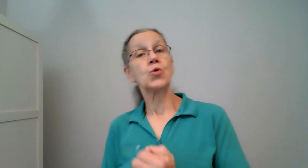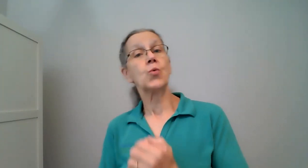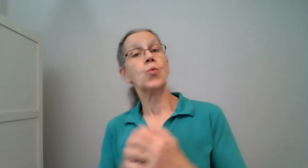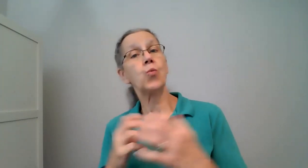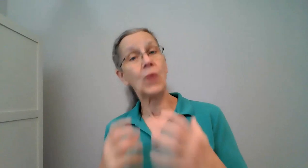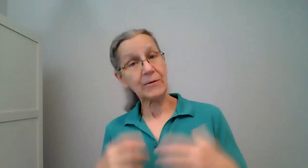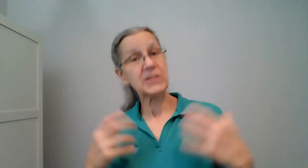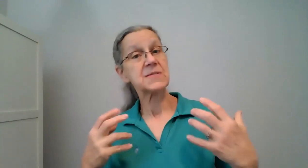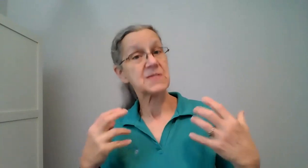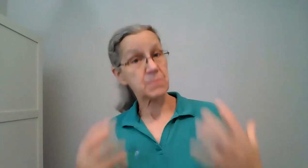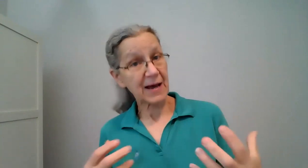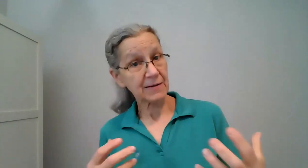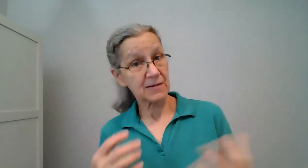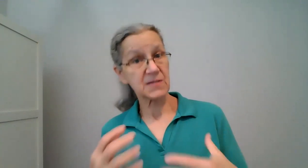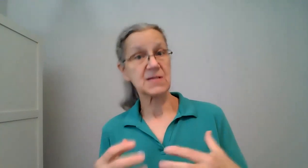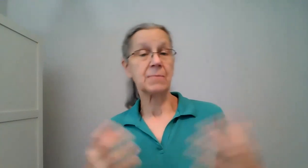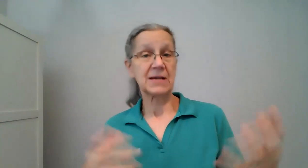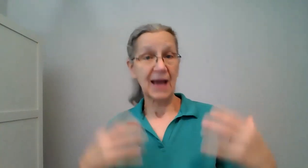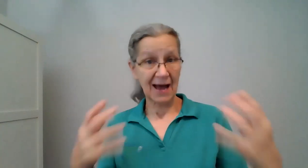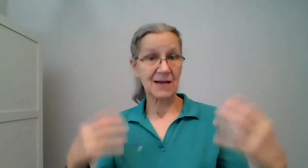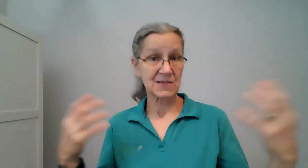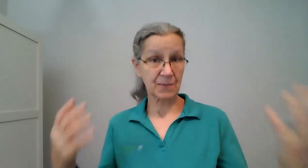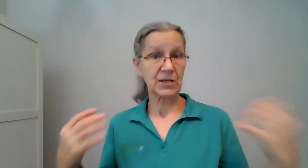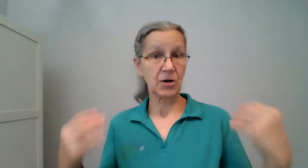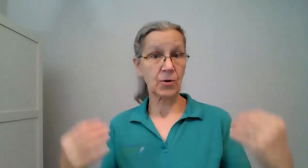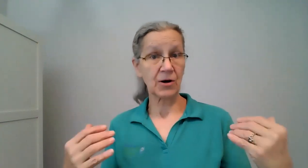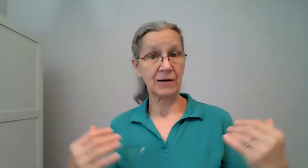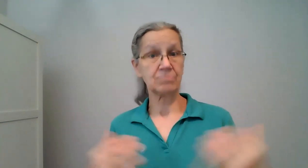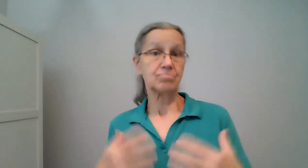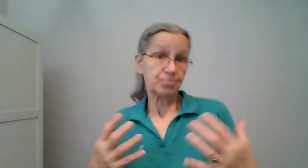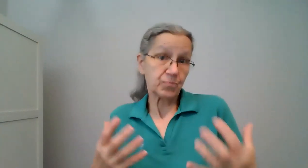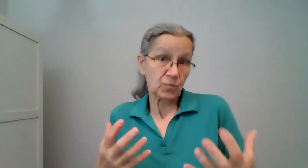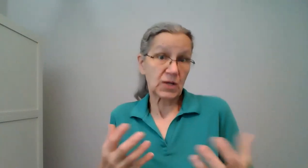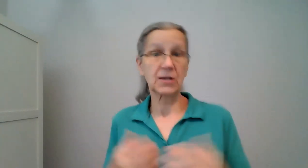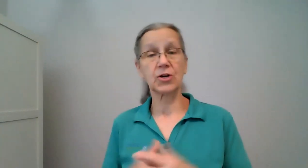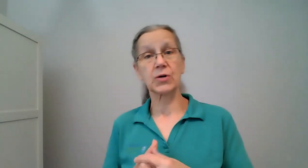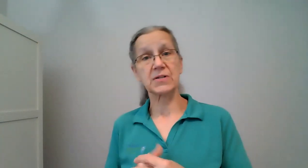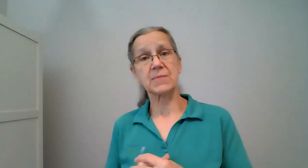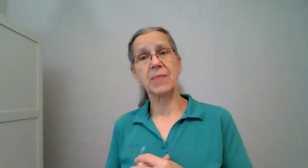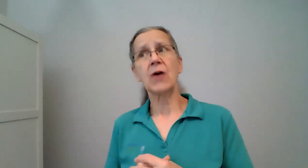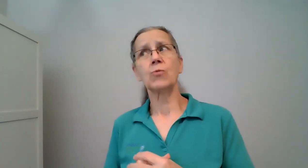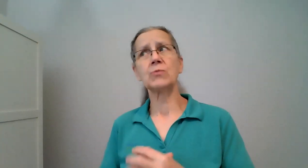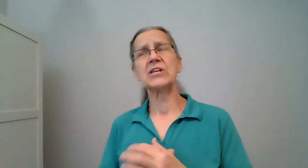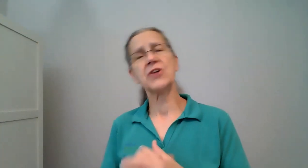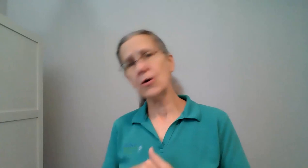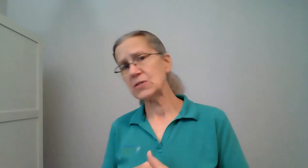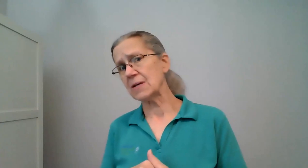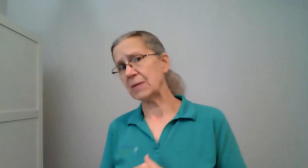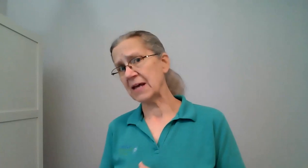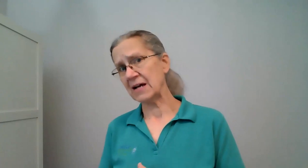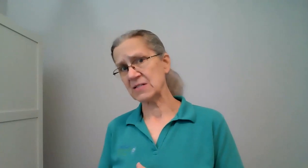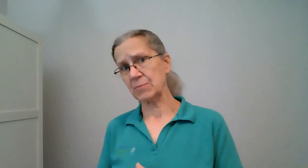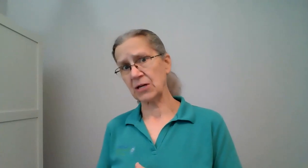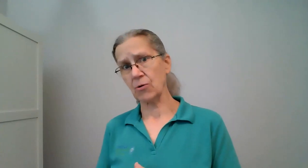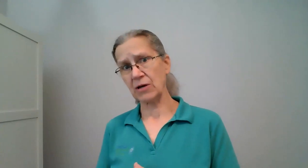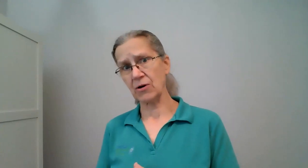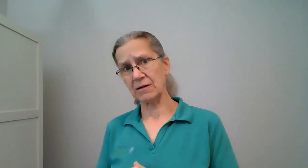when we suspect that somebody has something going on get curious when we know somebody has something going on